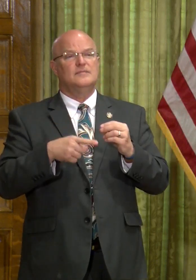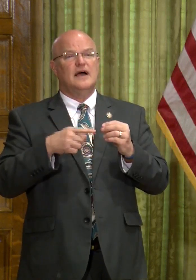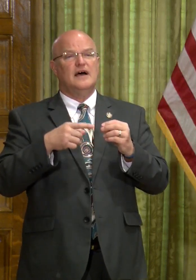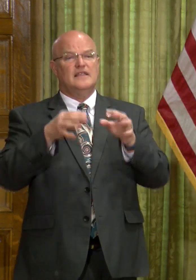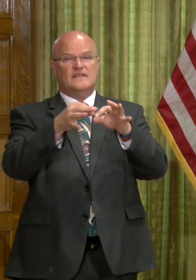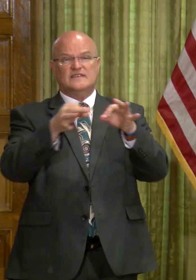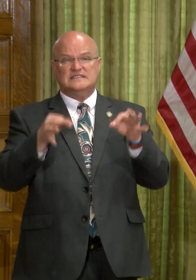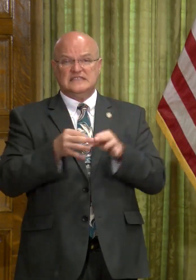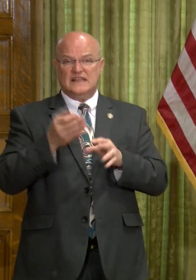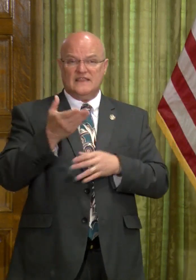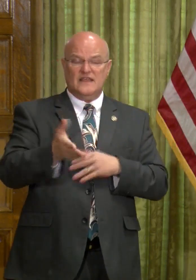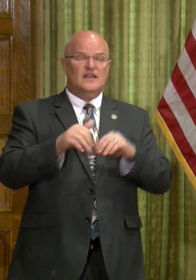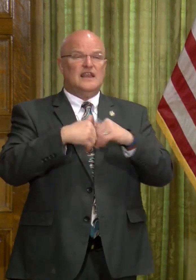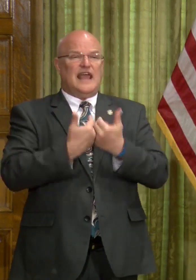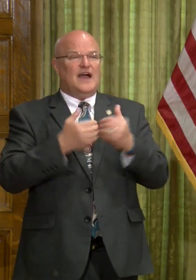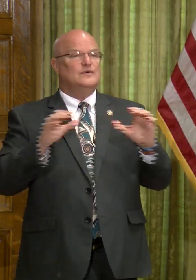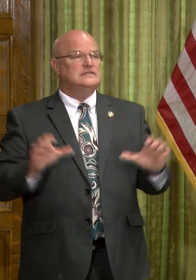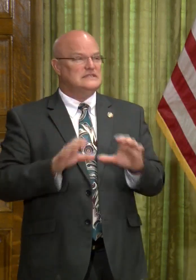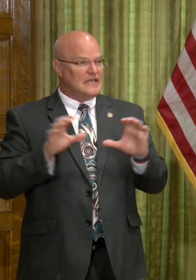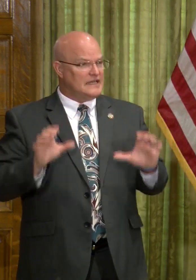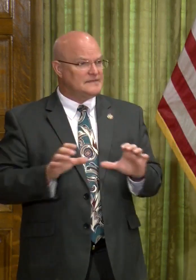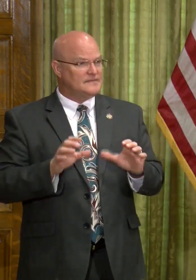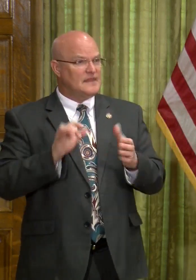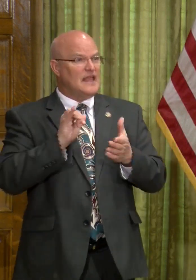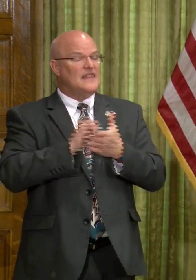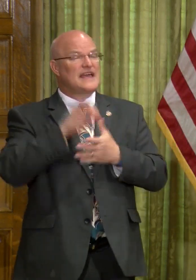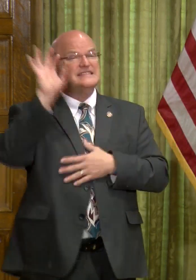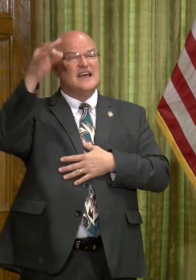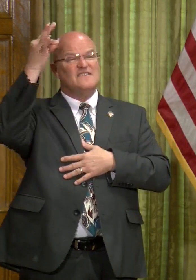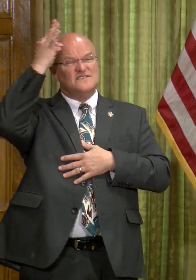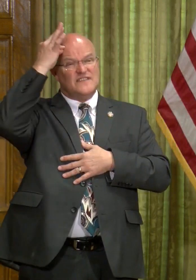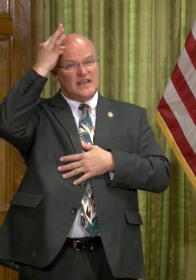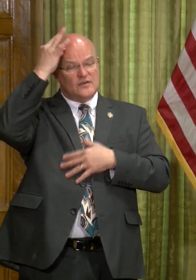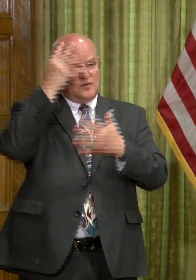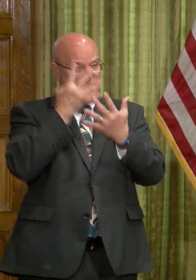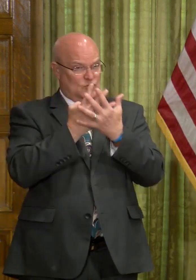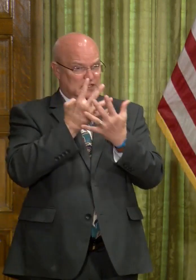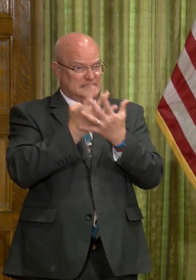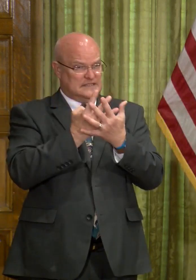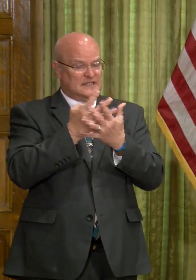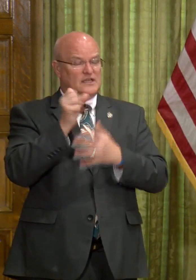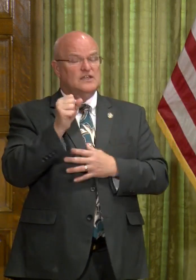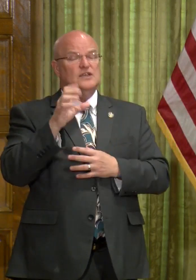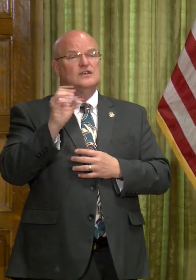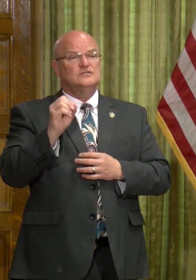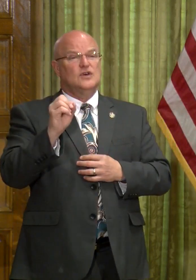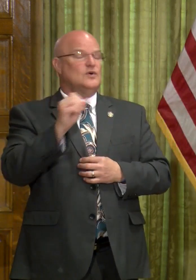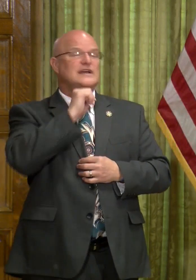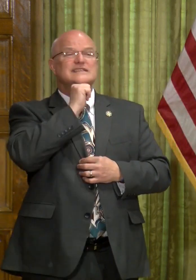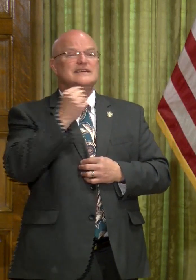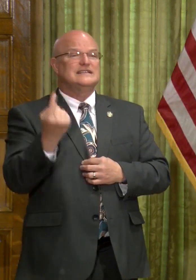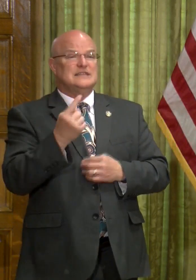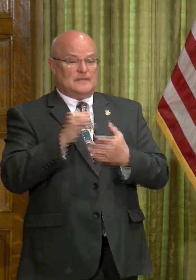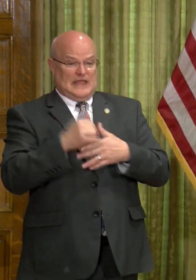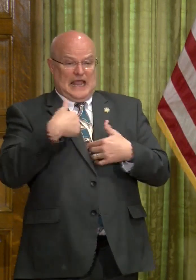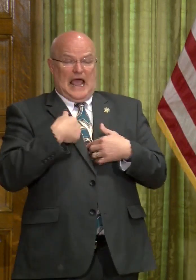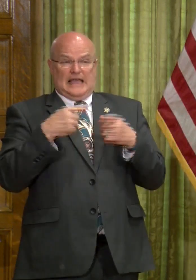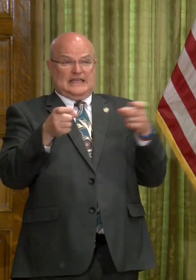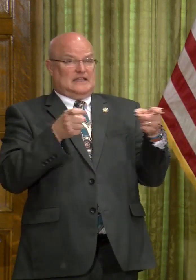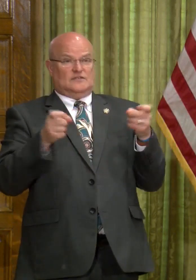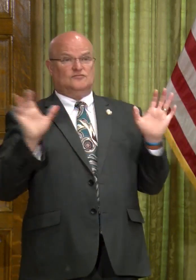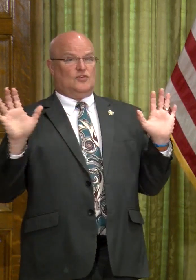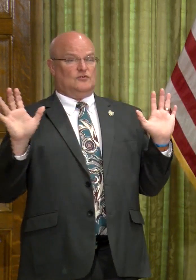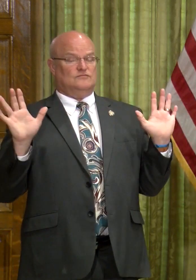the facilities there and how it's done, that's a federal facility, uh, and so it's not something that I can